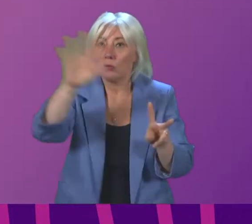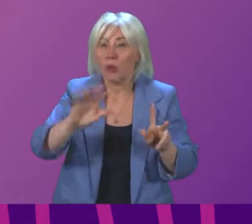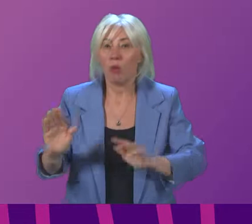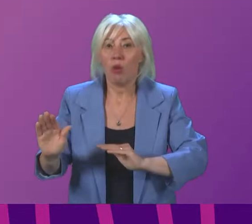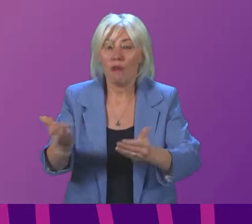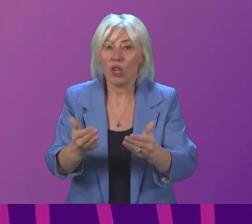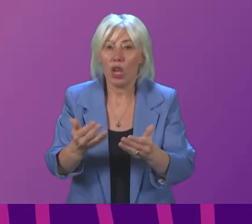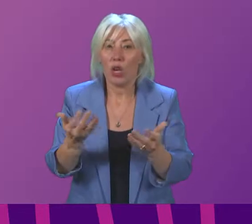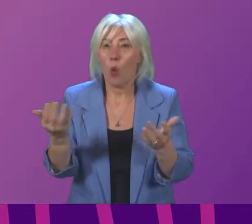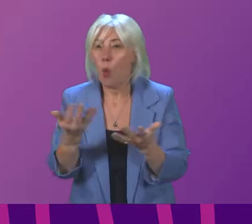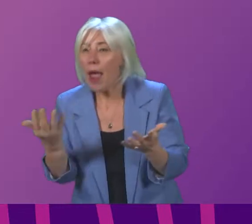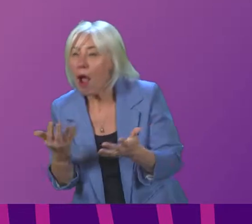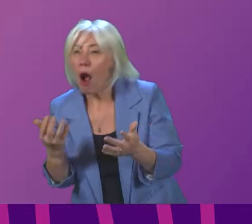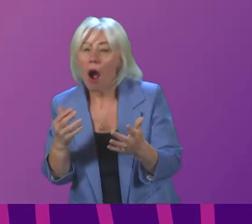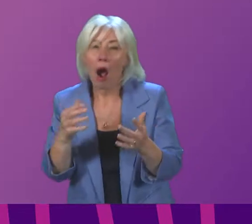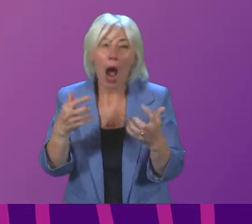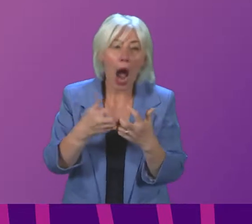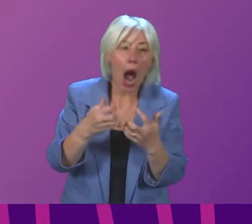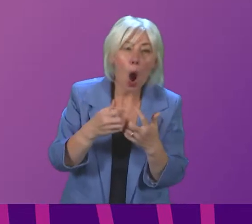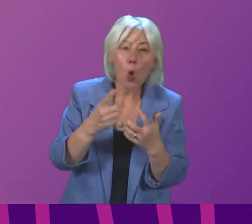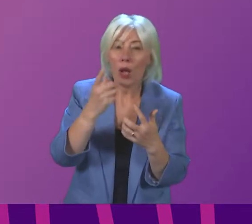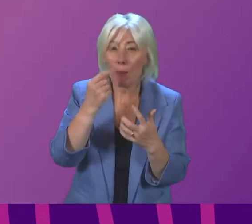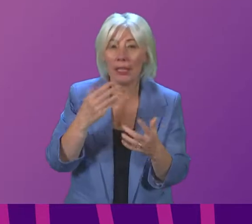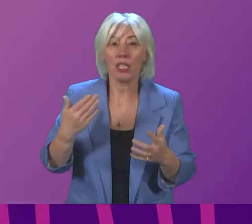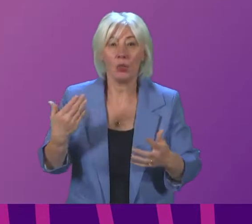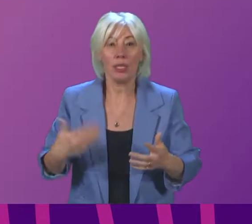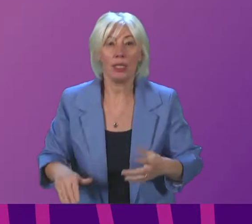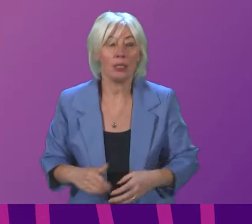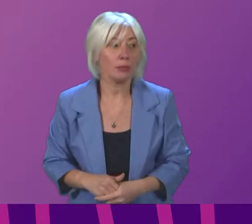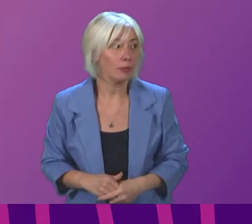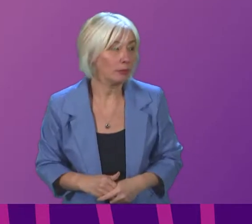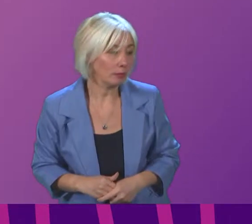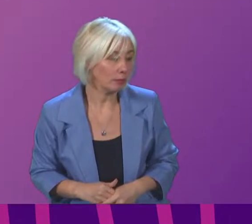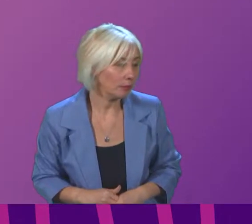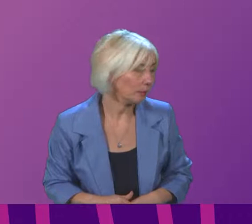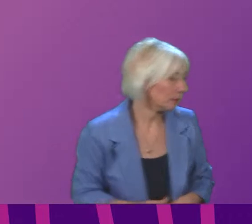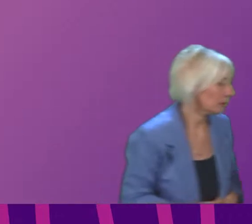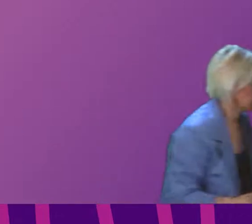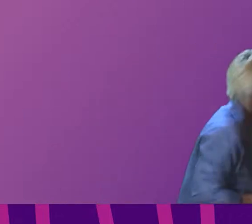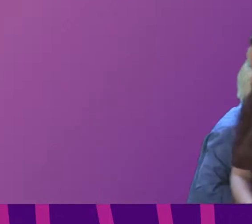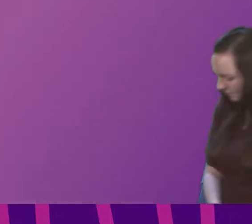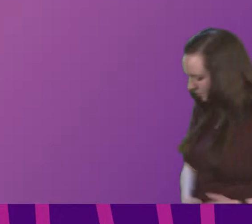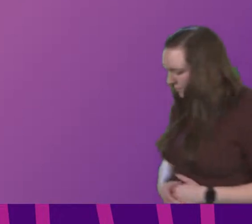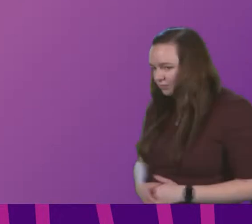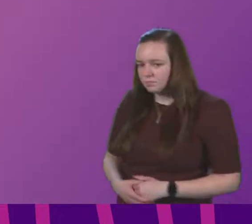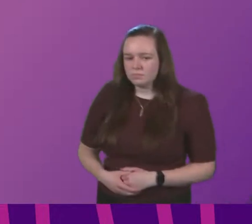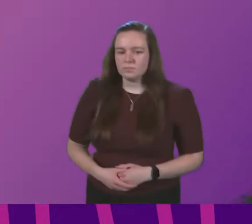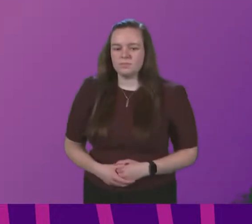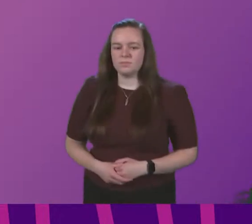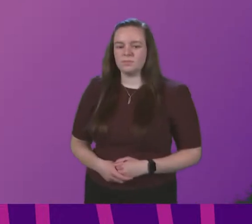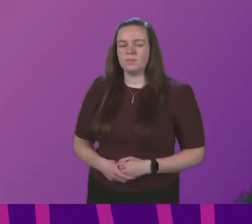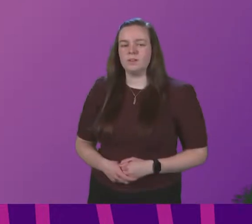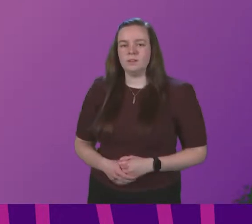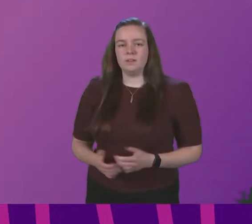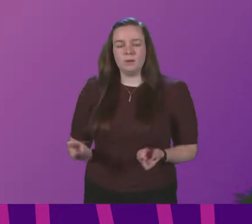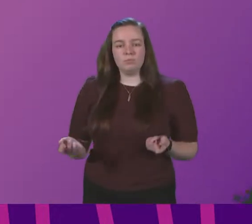decide where and how we add the capacity that is needed. Bob Doris, to be followed by Jackie Bailey. Presiding